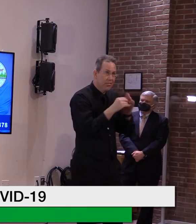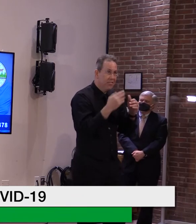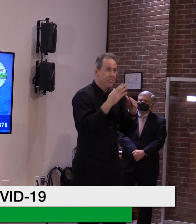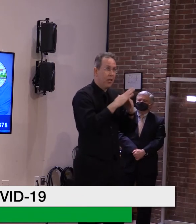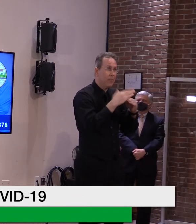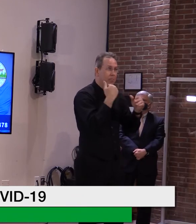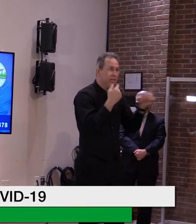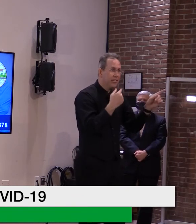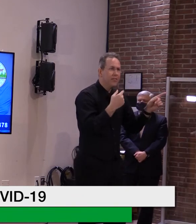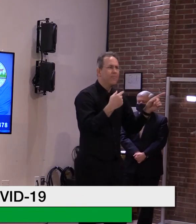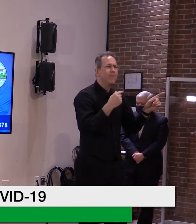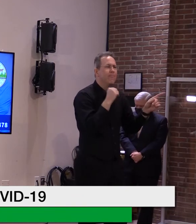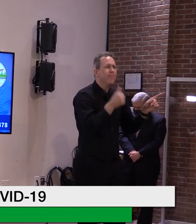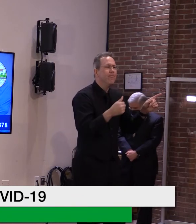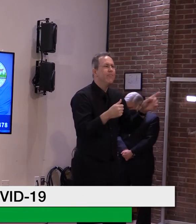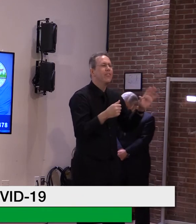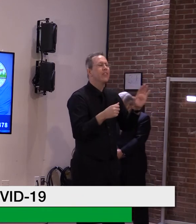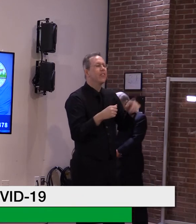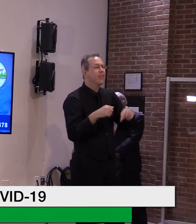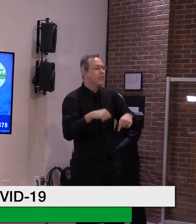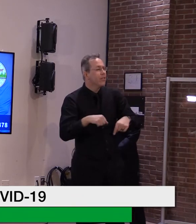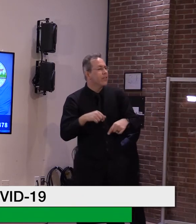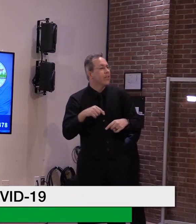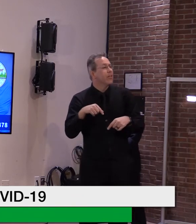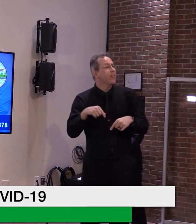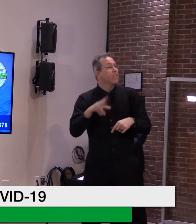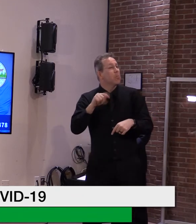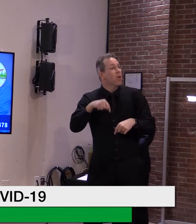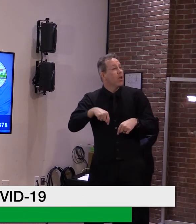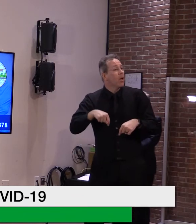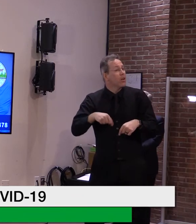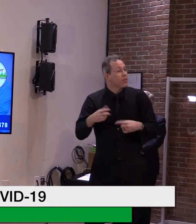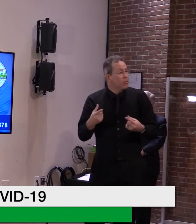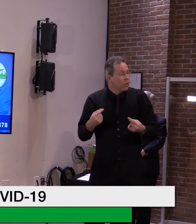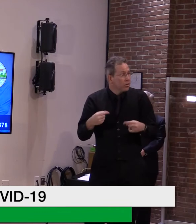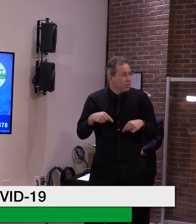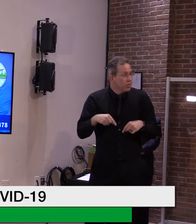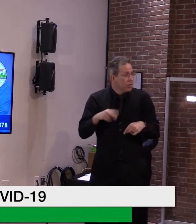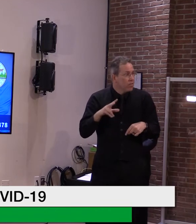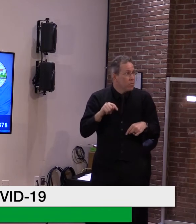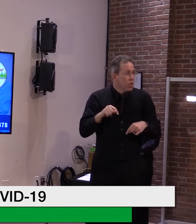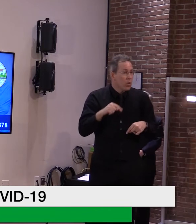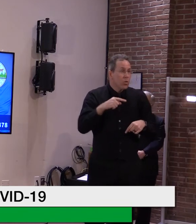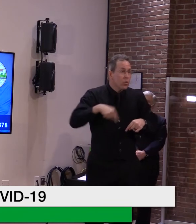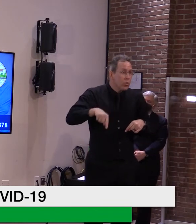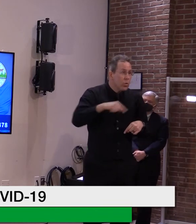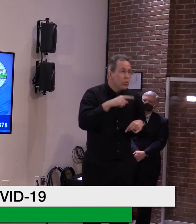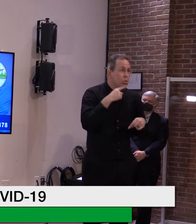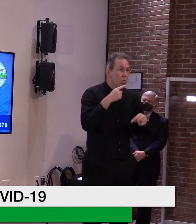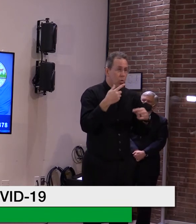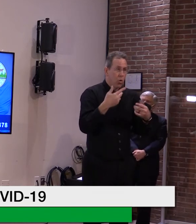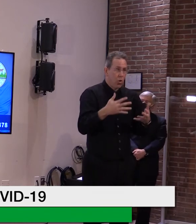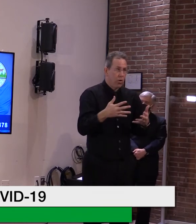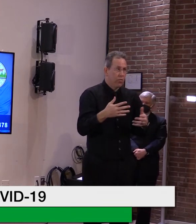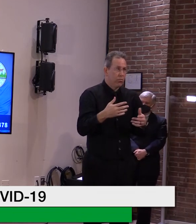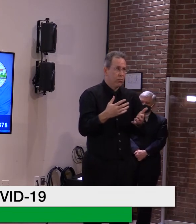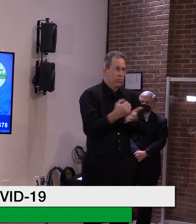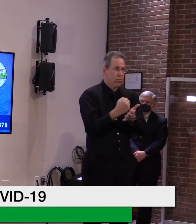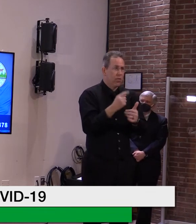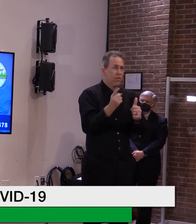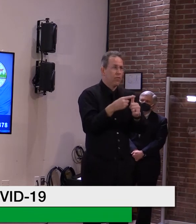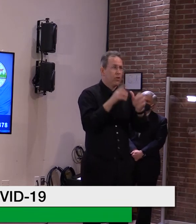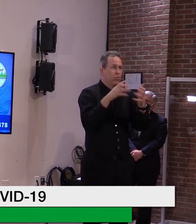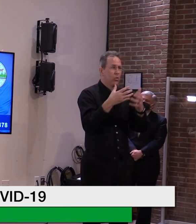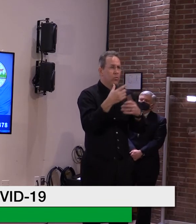most important metrics are to look at the population that's had the vaccine available to them for the longest period of time, which is the 75 and older. And they're